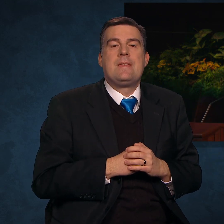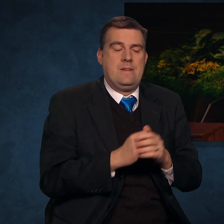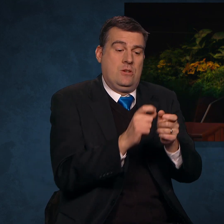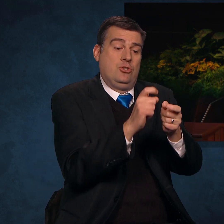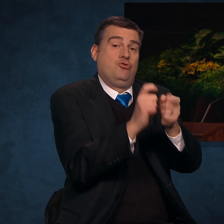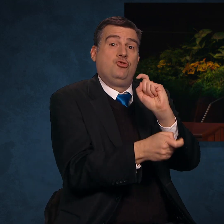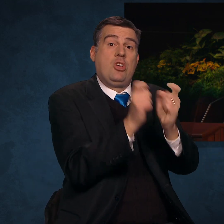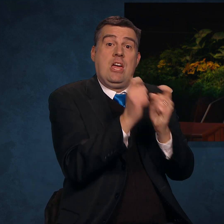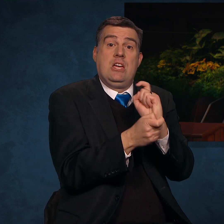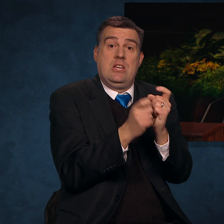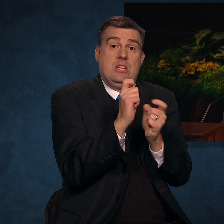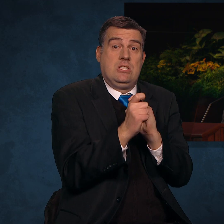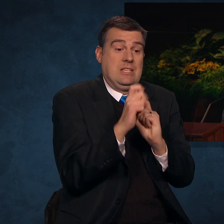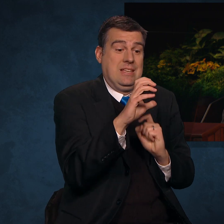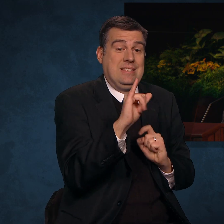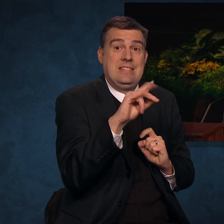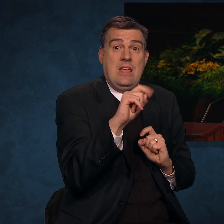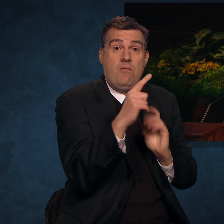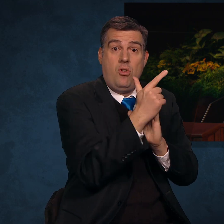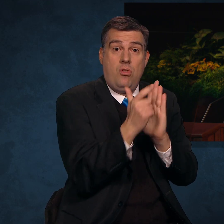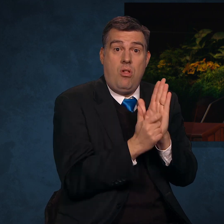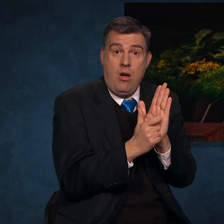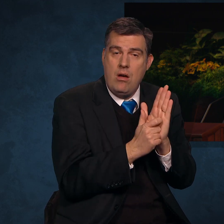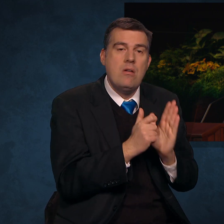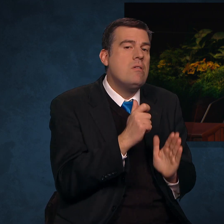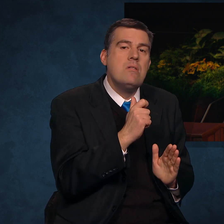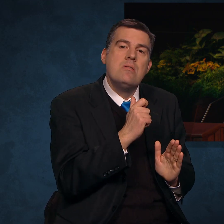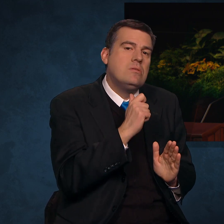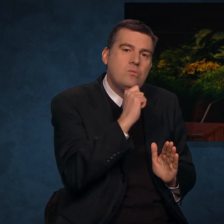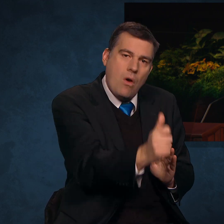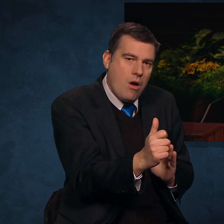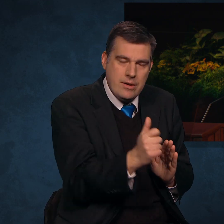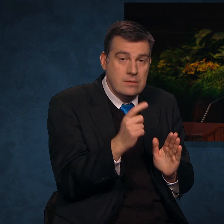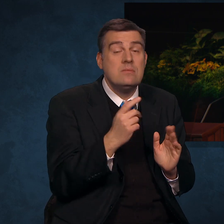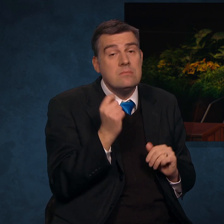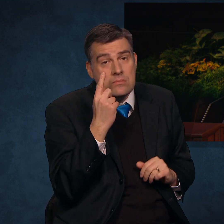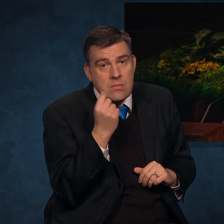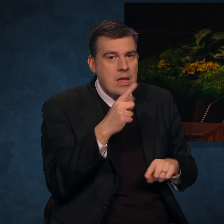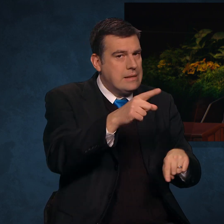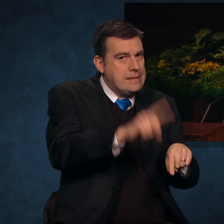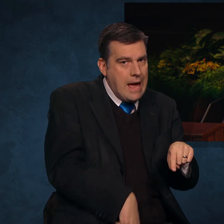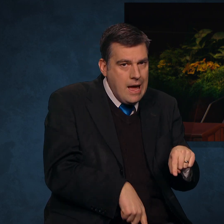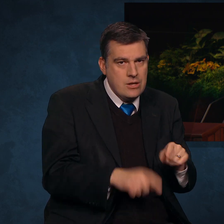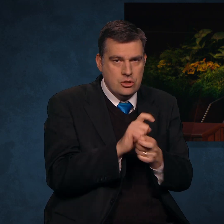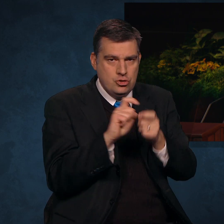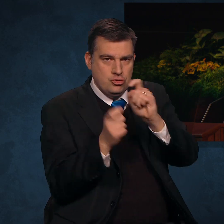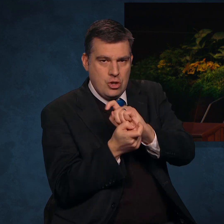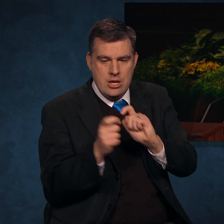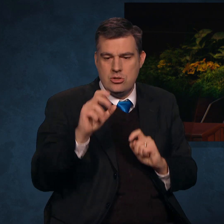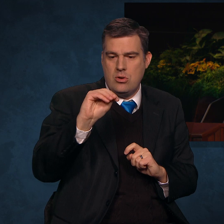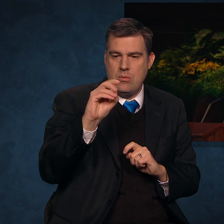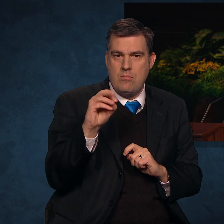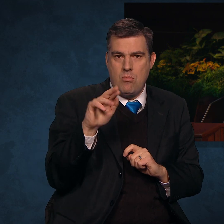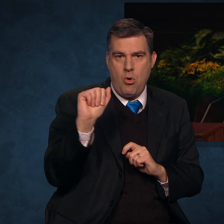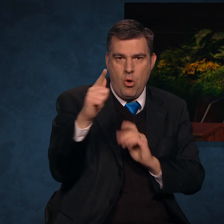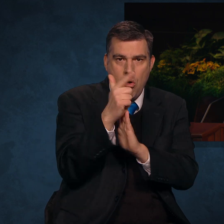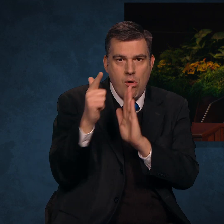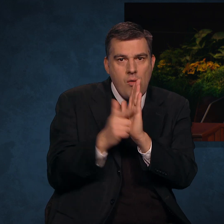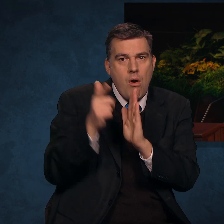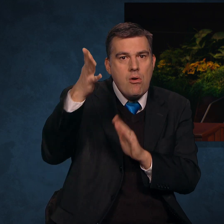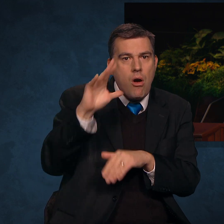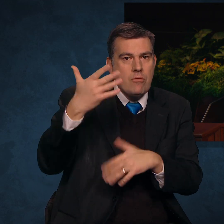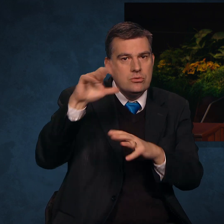Changes in the civil law do not—indeed cannot—change the moral law that God has